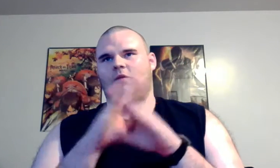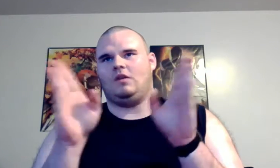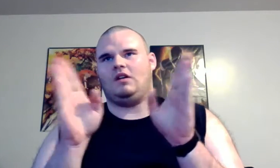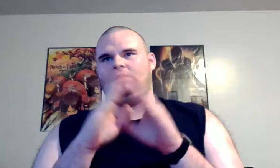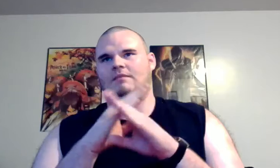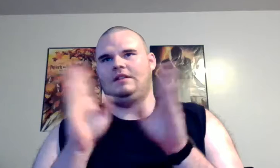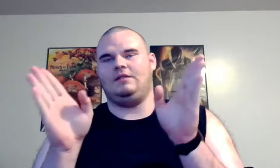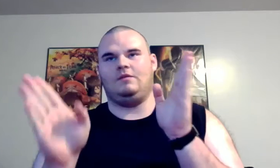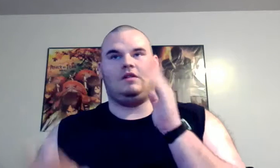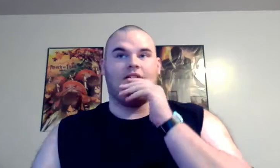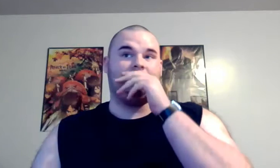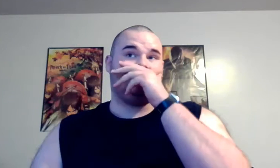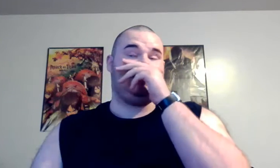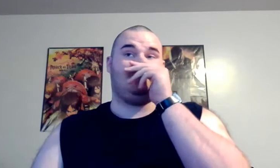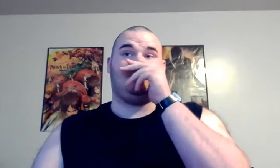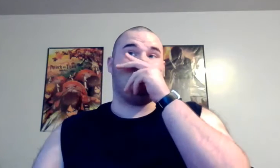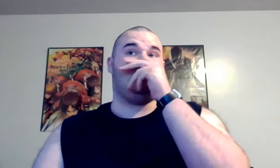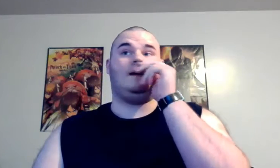you all get to see it but um